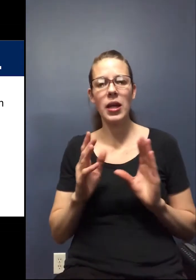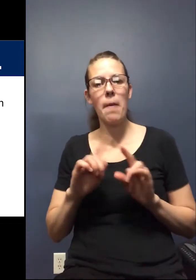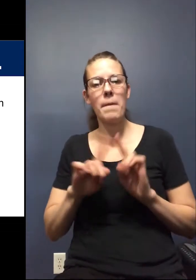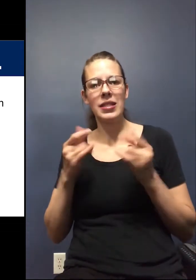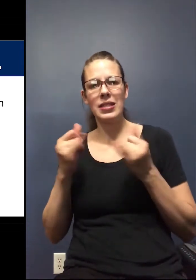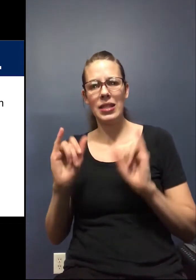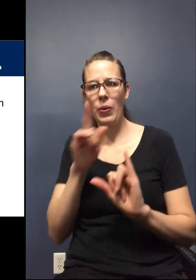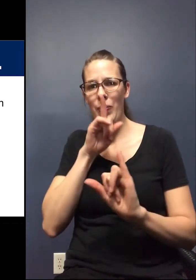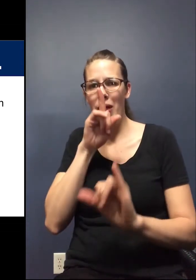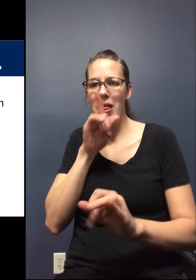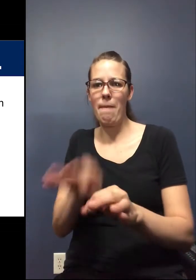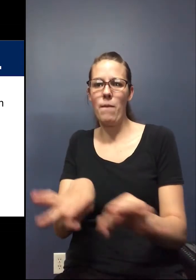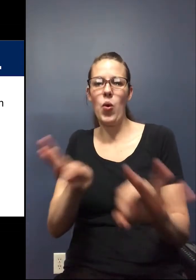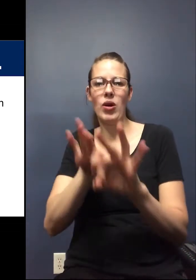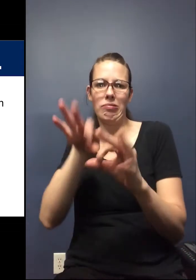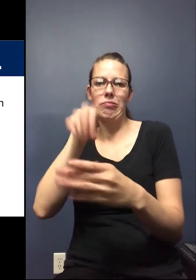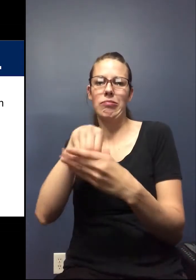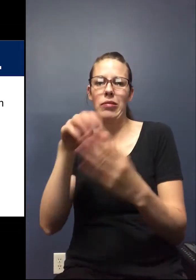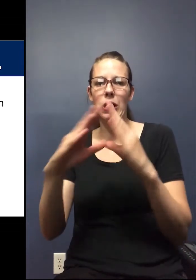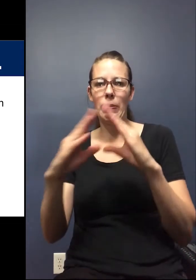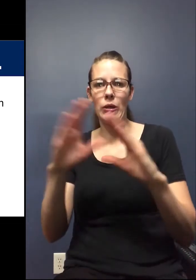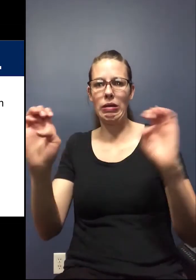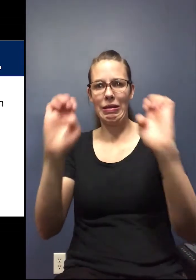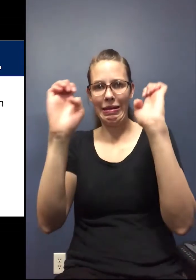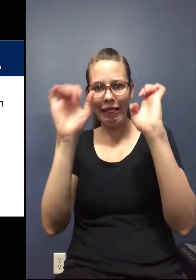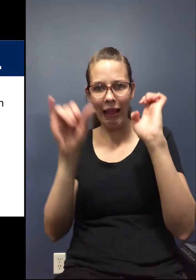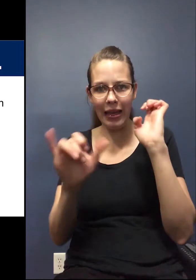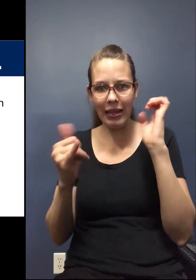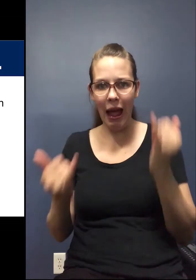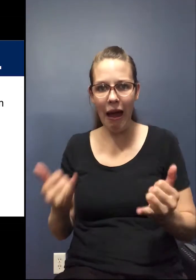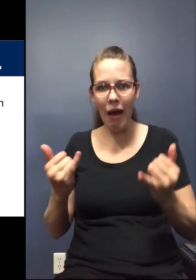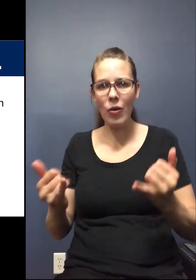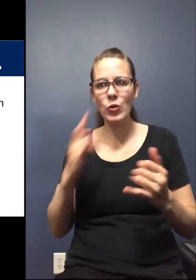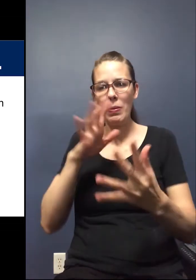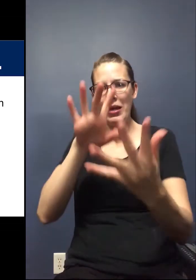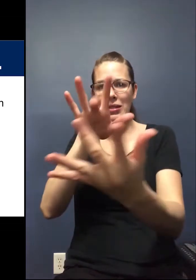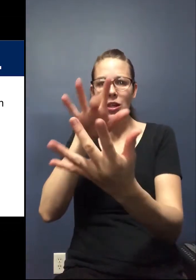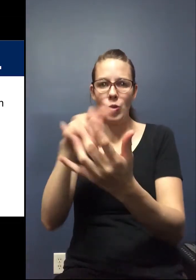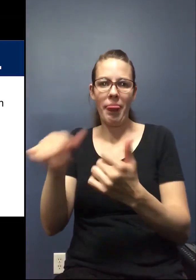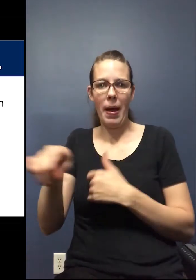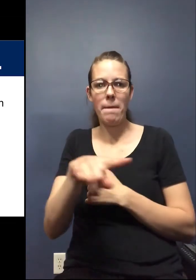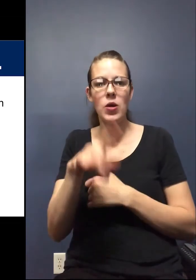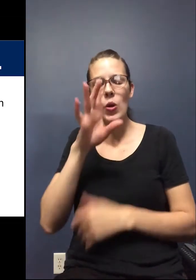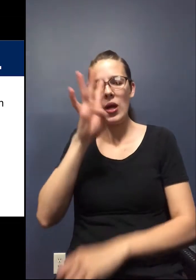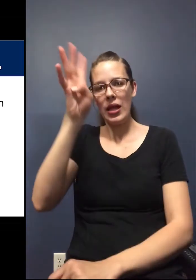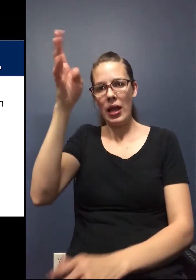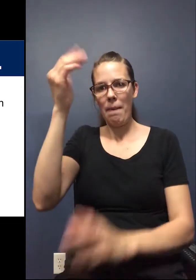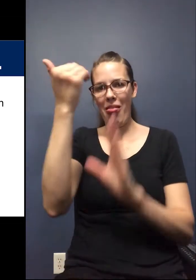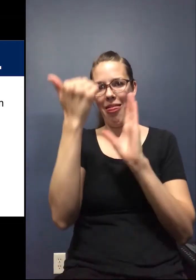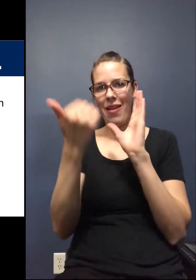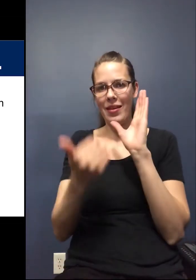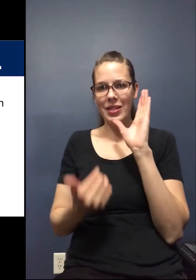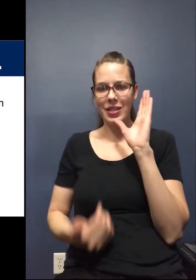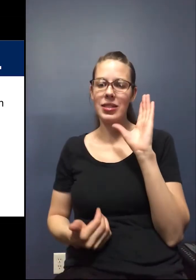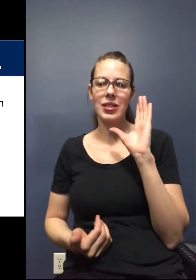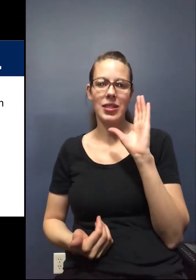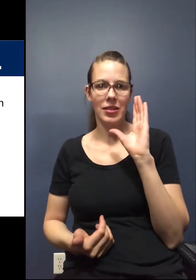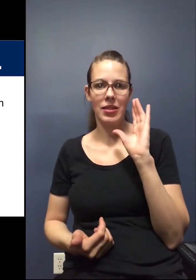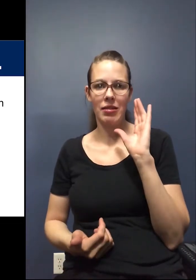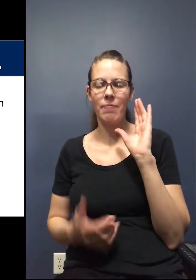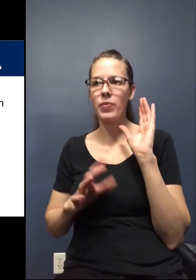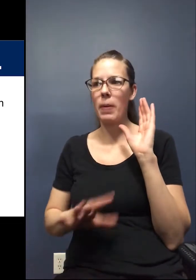are still really important in a community crisis like this for us to be in touch with. So we came up with a list of